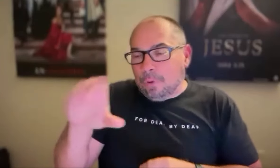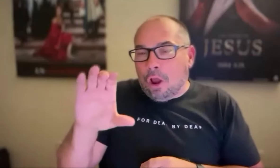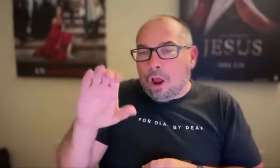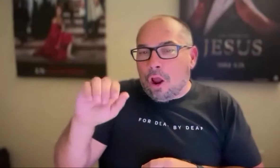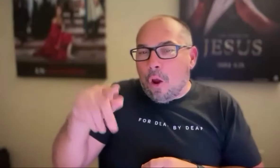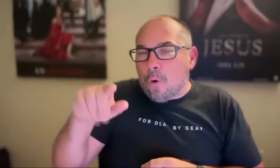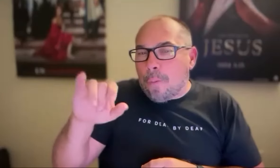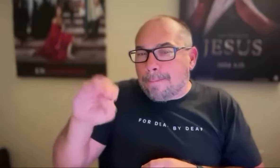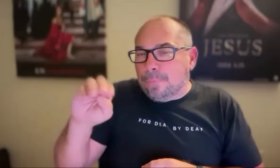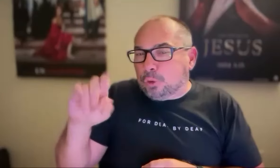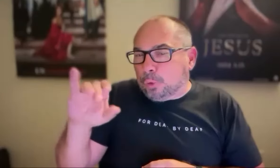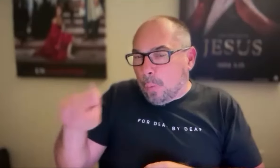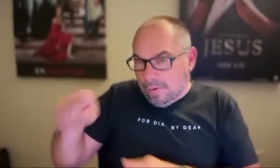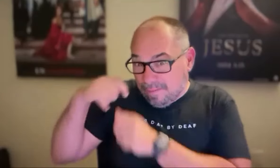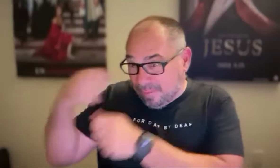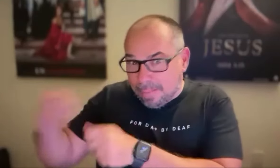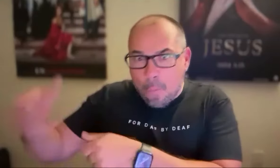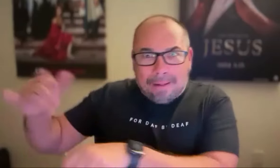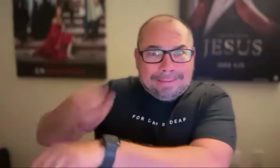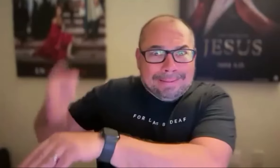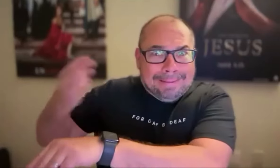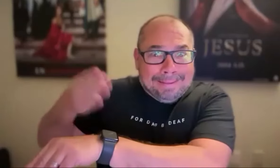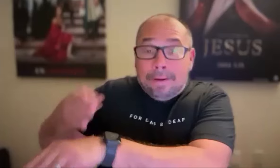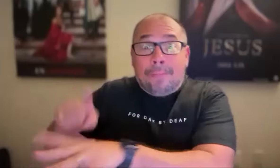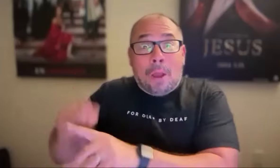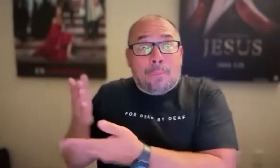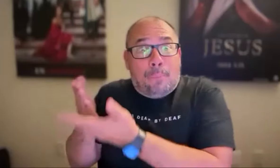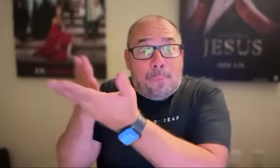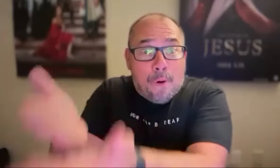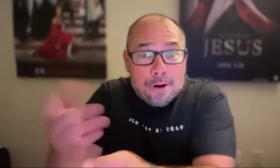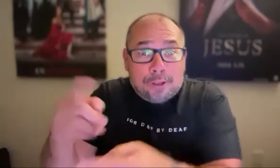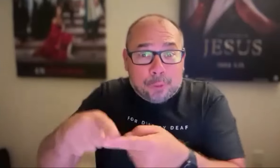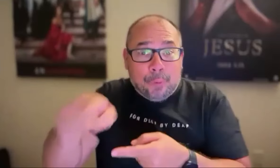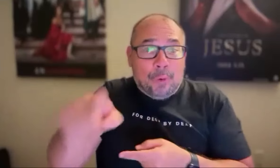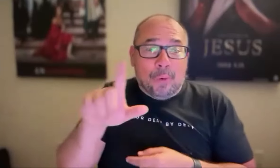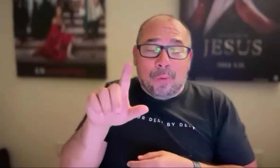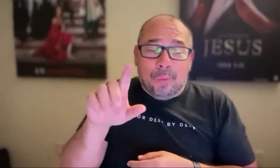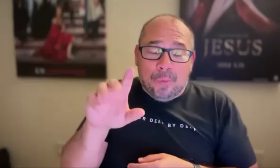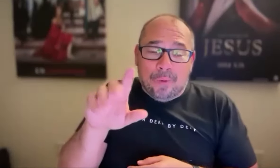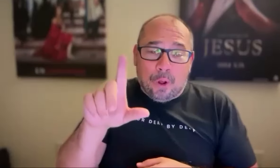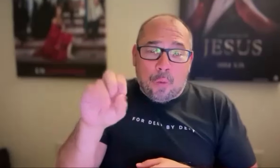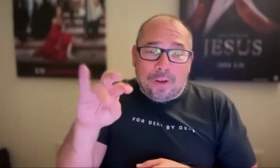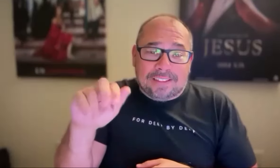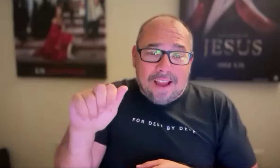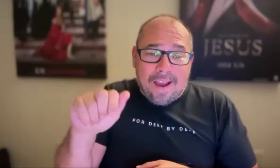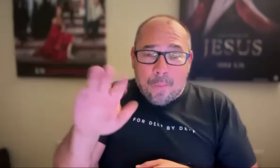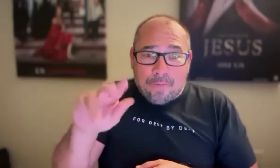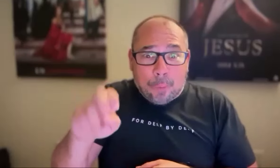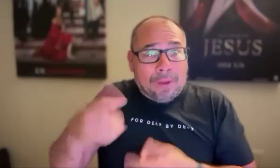at Capernaum and then dragged it over to Louisiana while we were even getting ready to put it in the water in the next few days